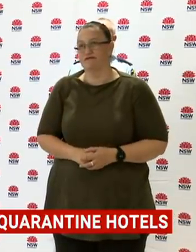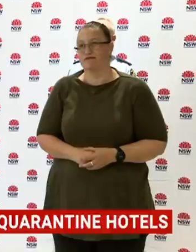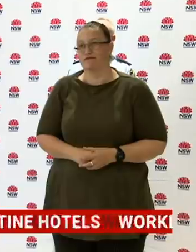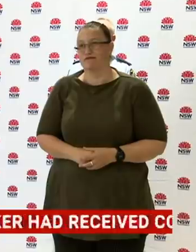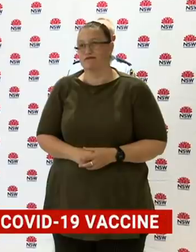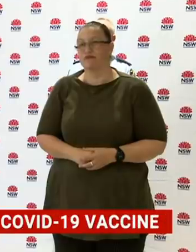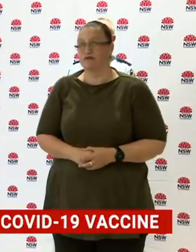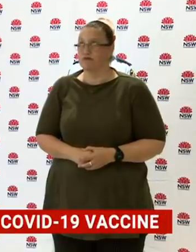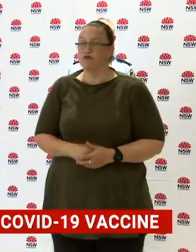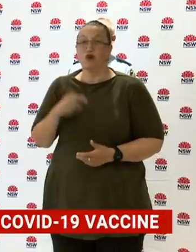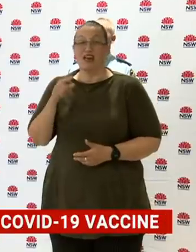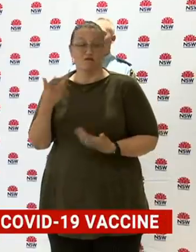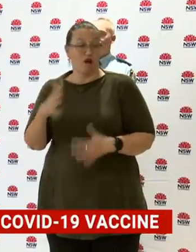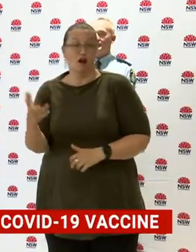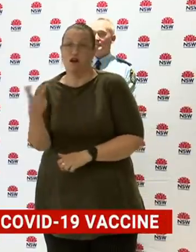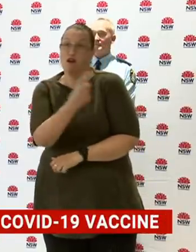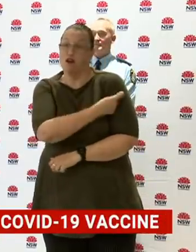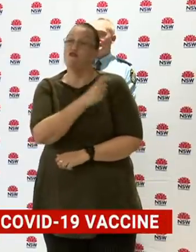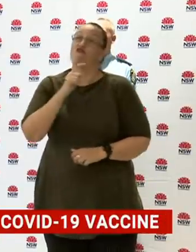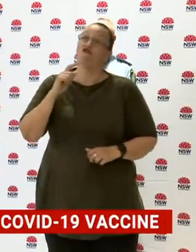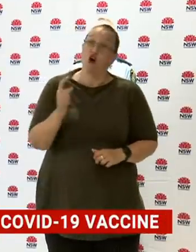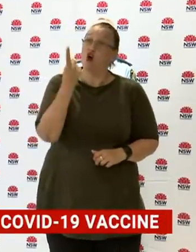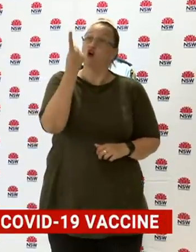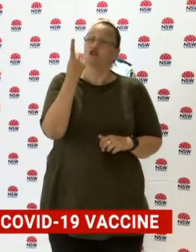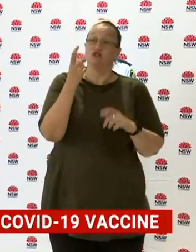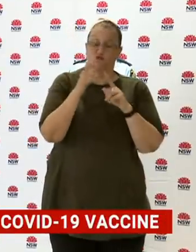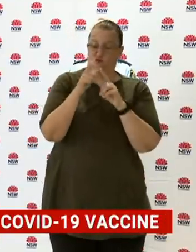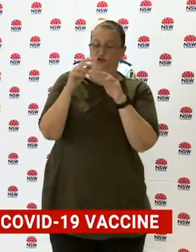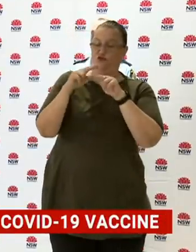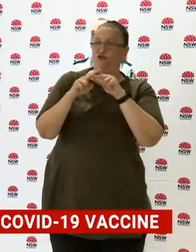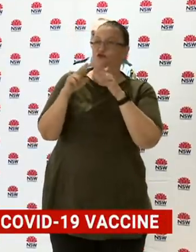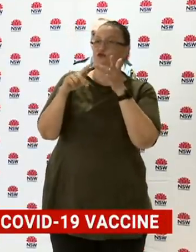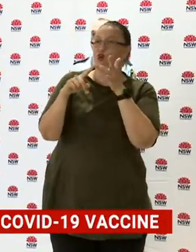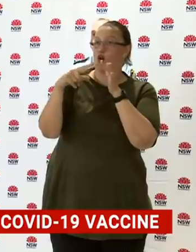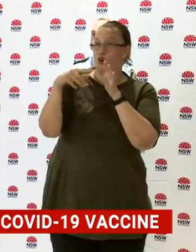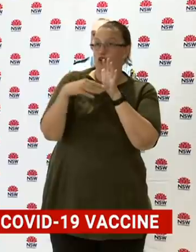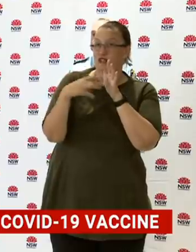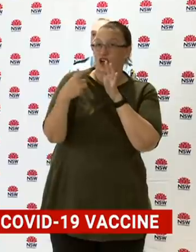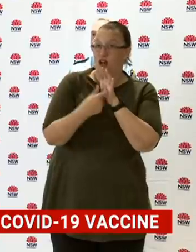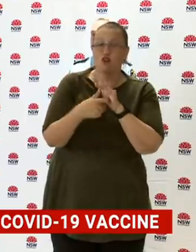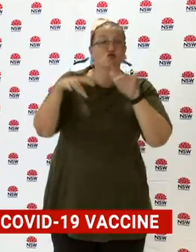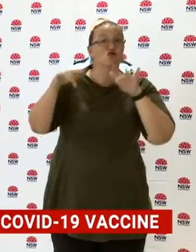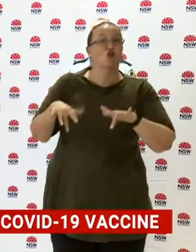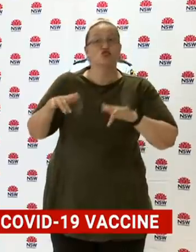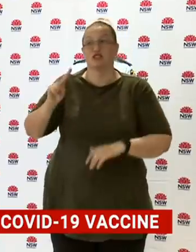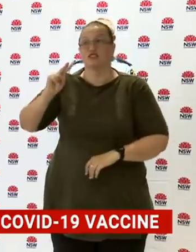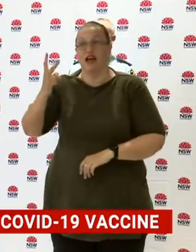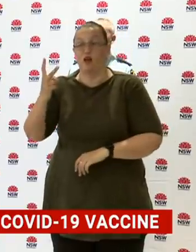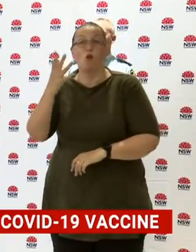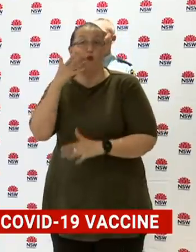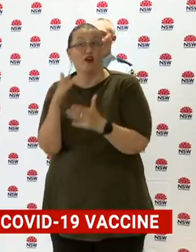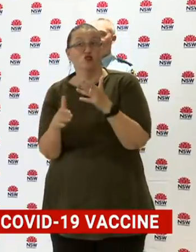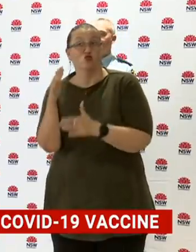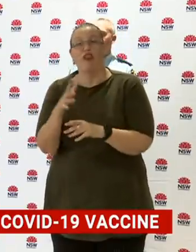and we would expect that he would be due, therefore, for another vaccination next week or so. So, as we've said all along,